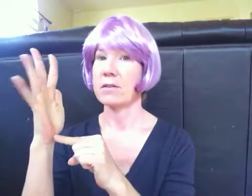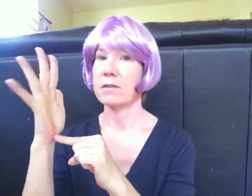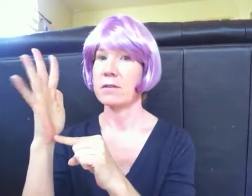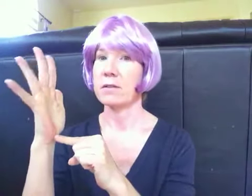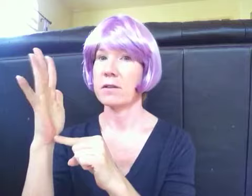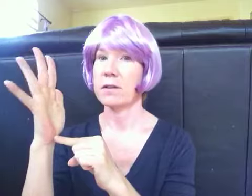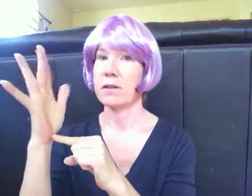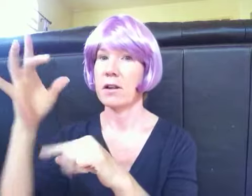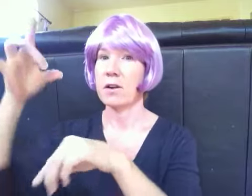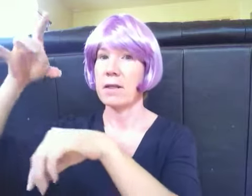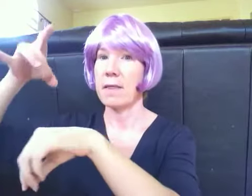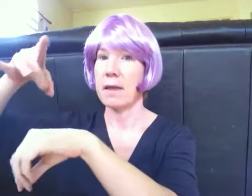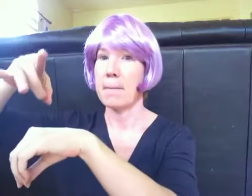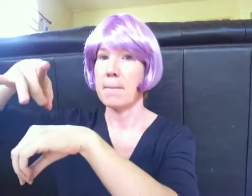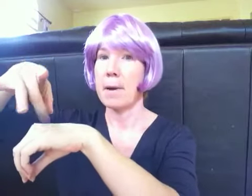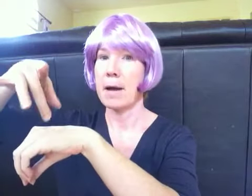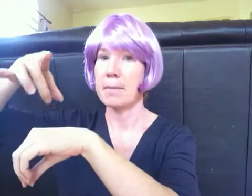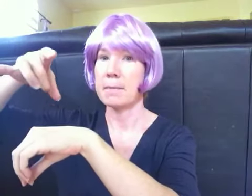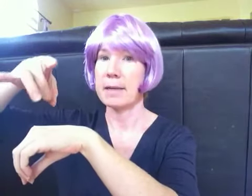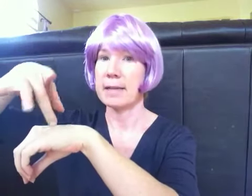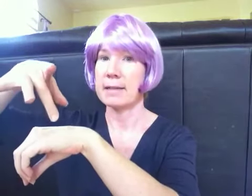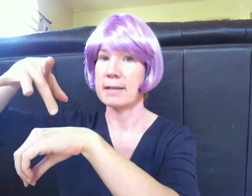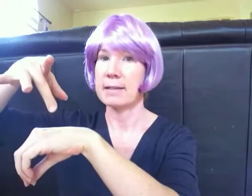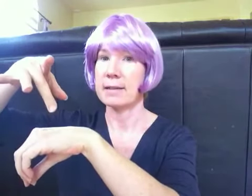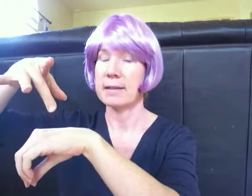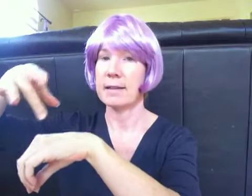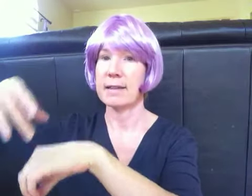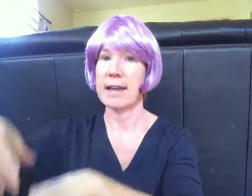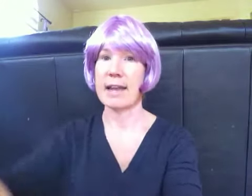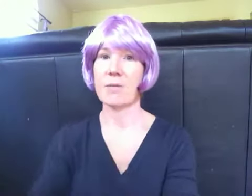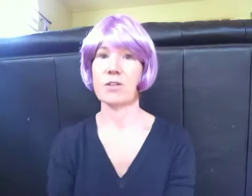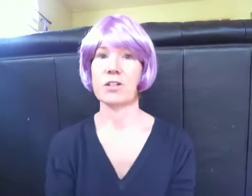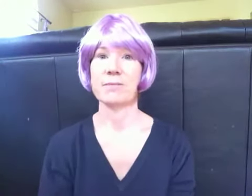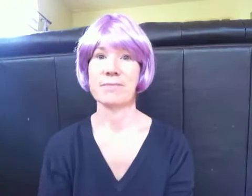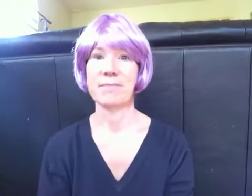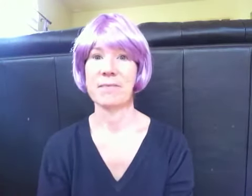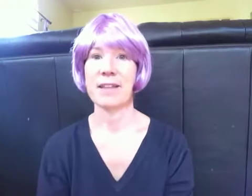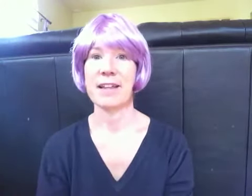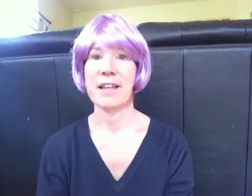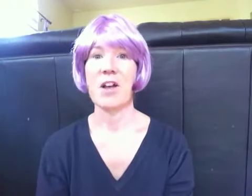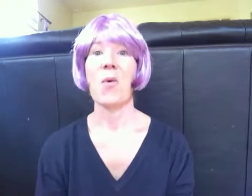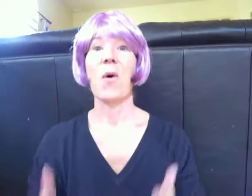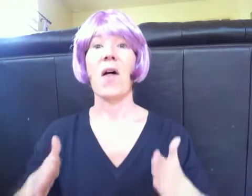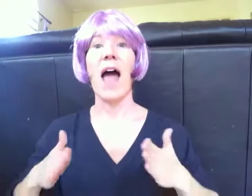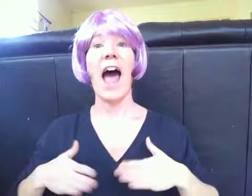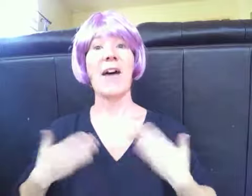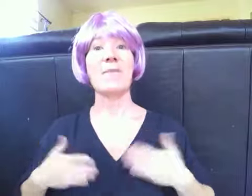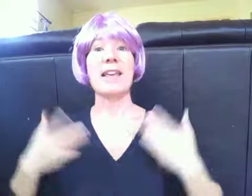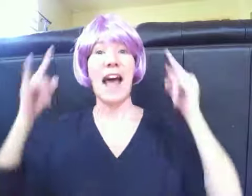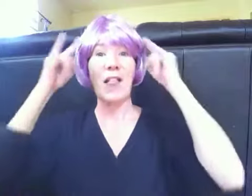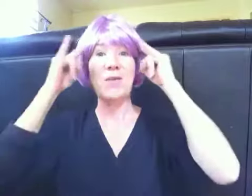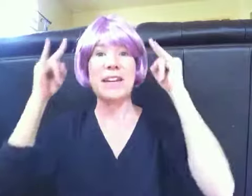that are in the pumpkins that they encounter. Well, happy Halloween.